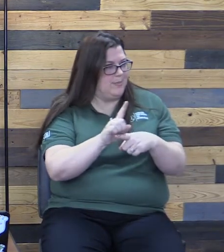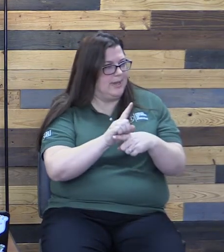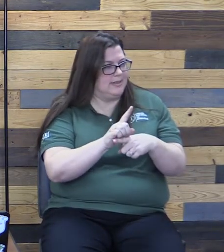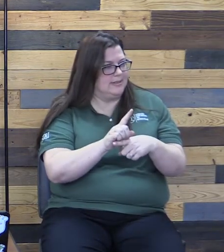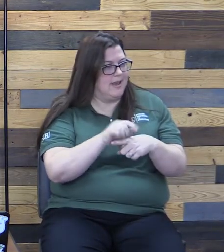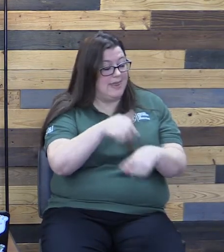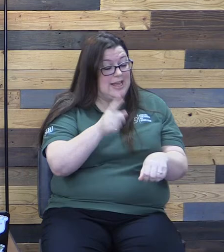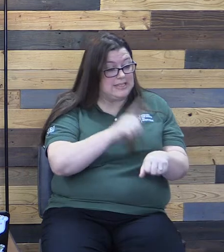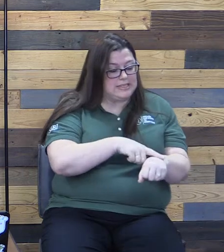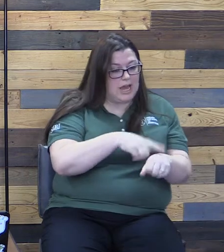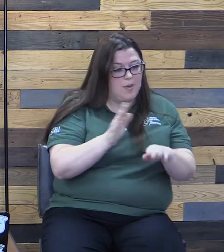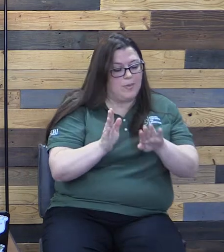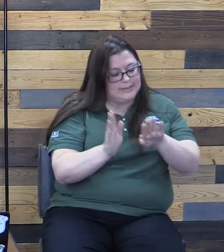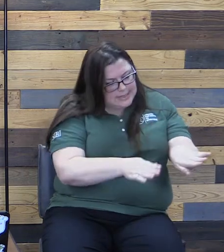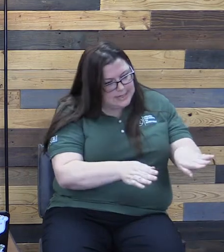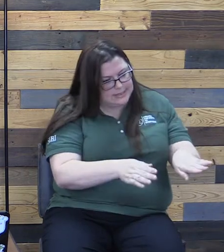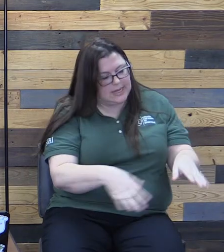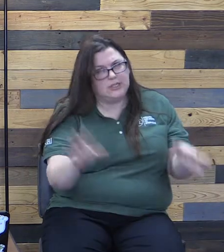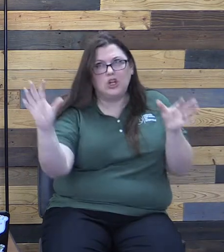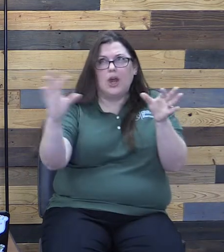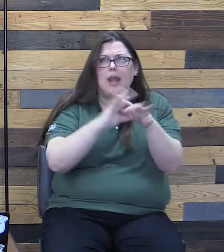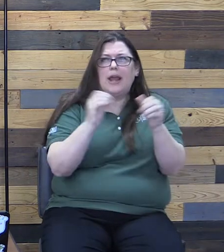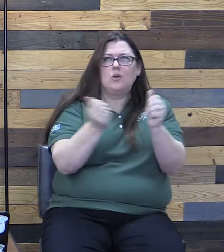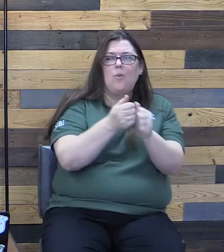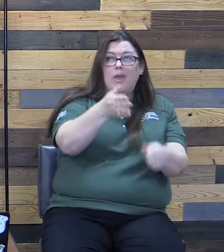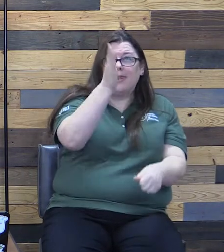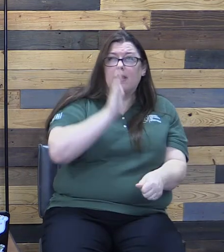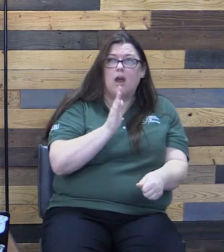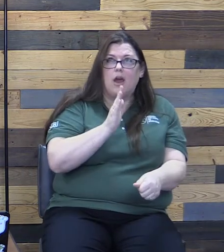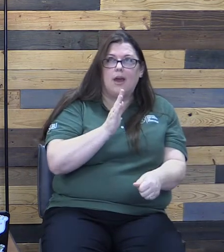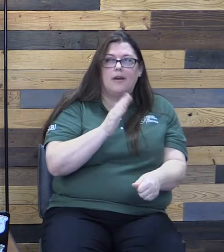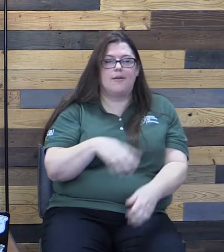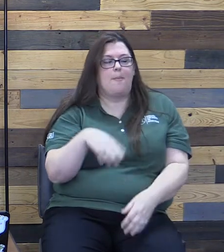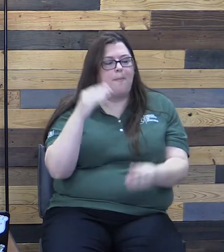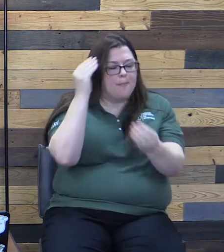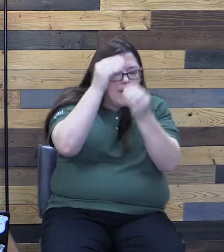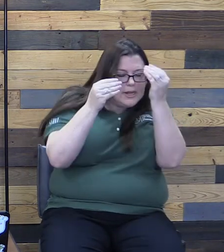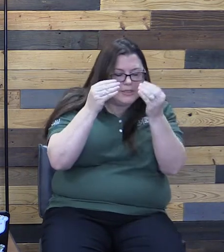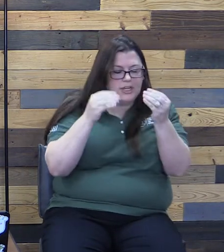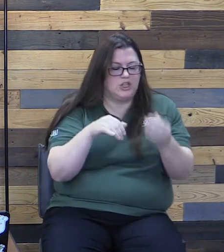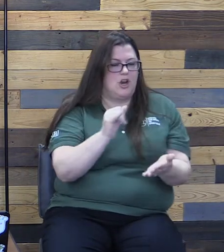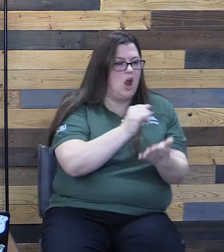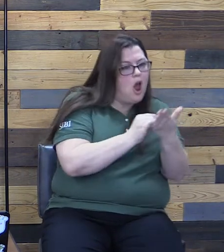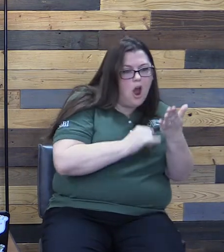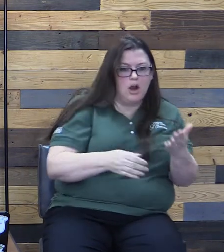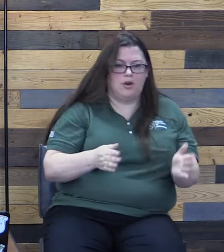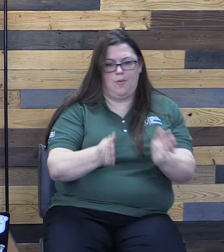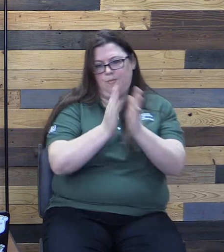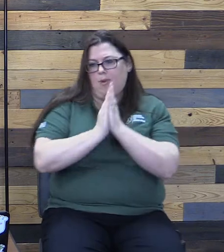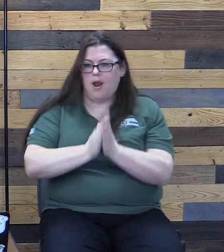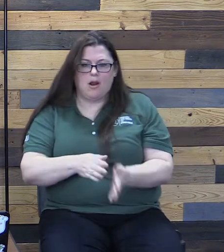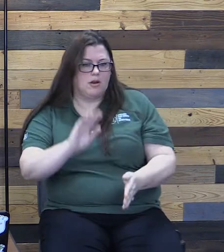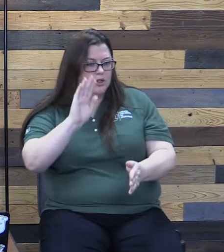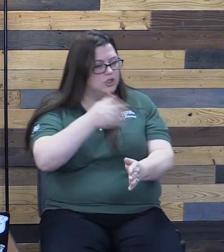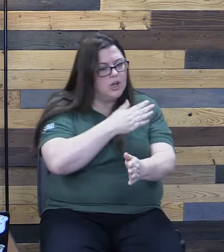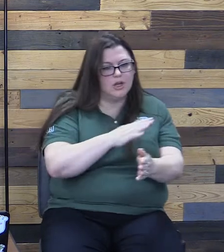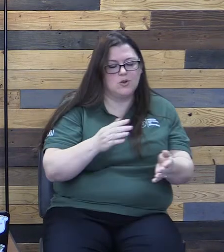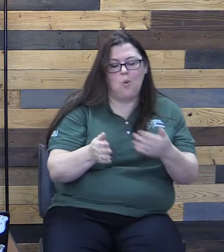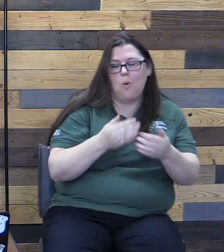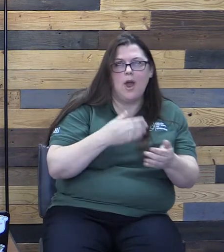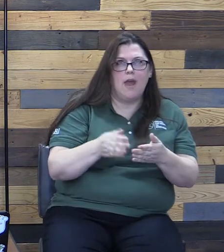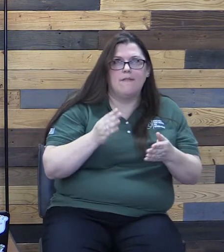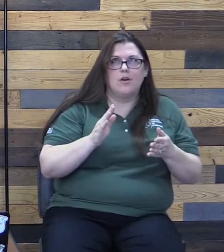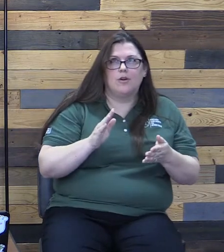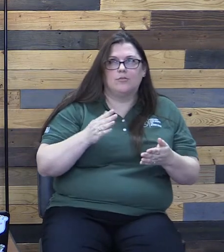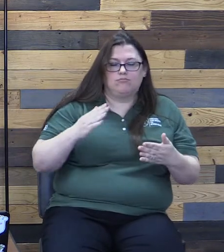connect with God, whether it be through meditation, through art, through prayer, through songs, whatever brings you closer to